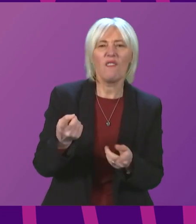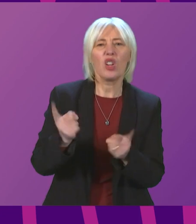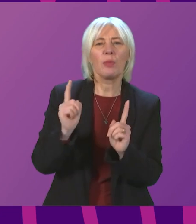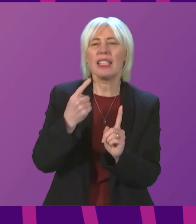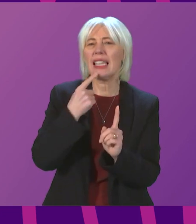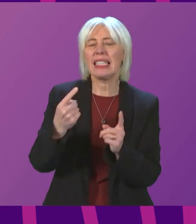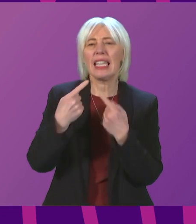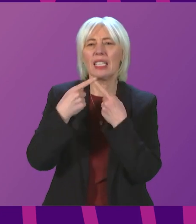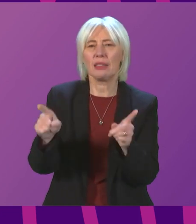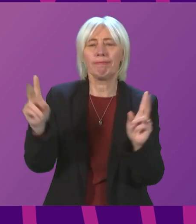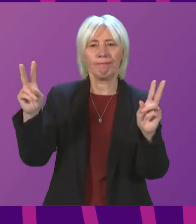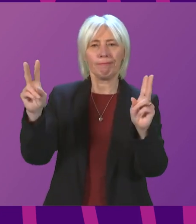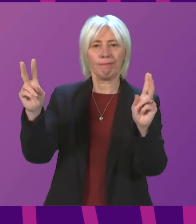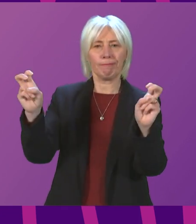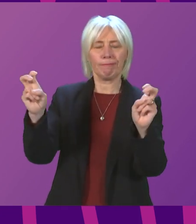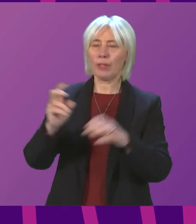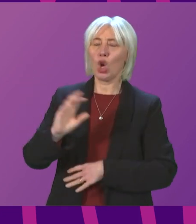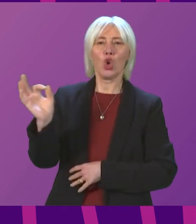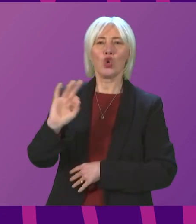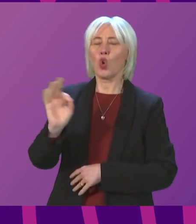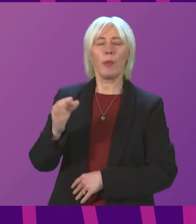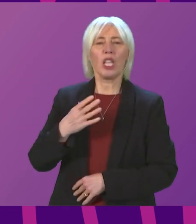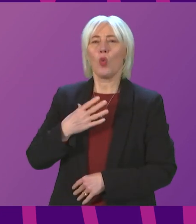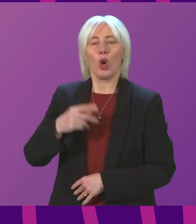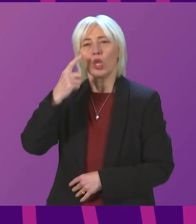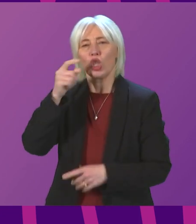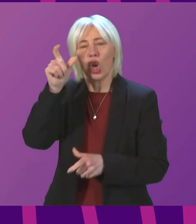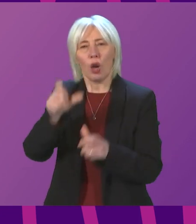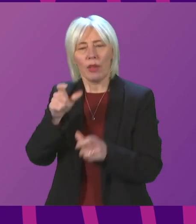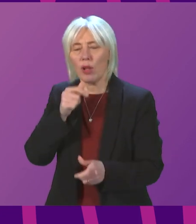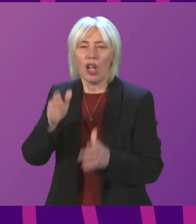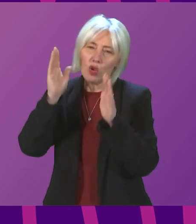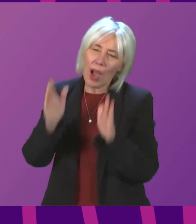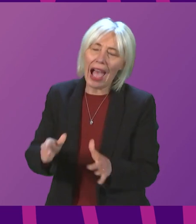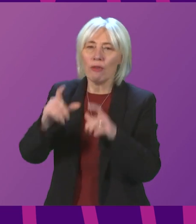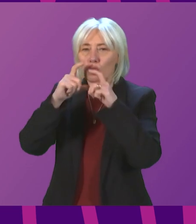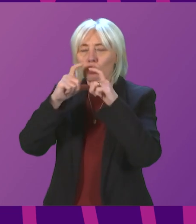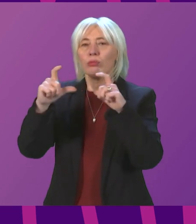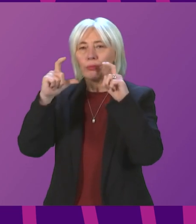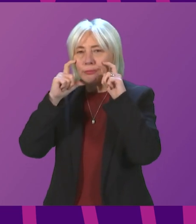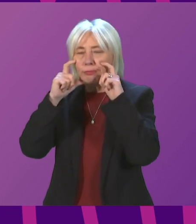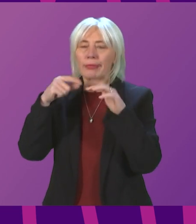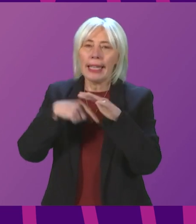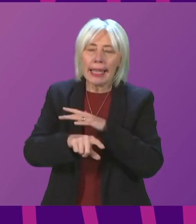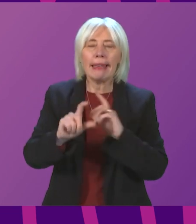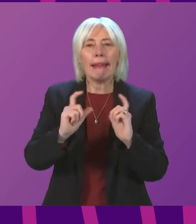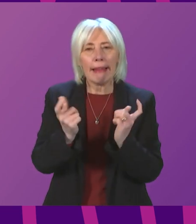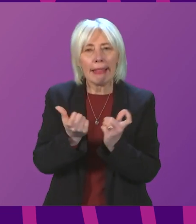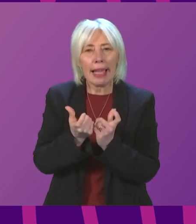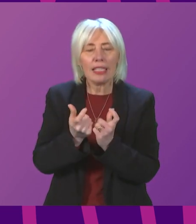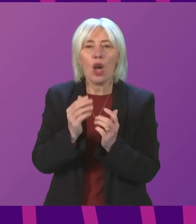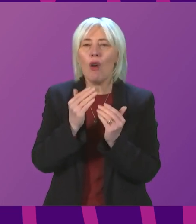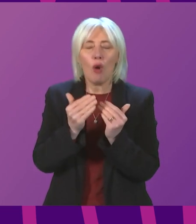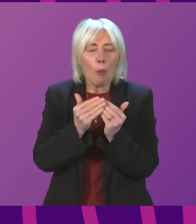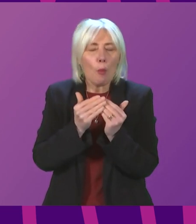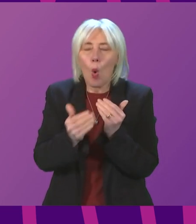statement, and I quote, No one wants young people to have to wear face coverings in the classroom for a